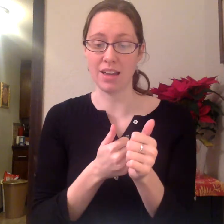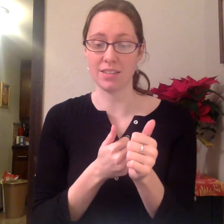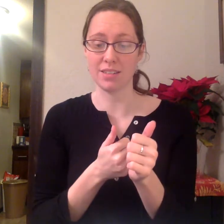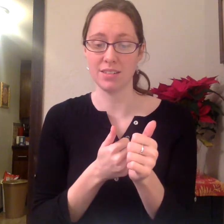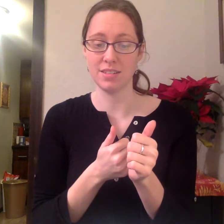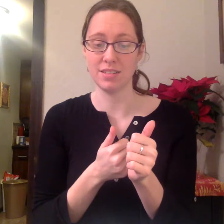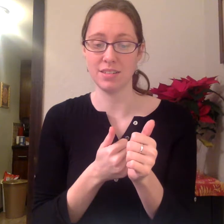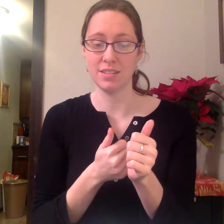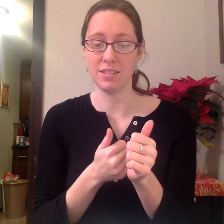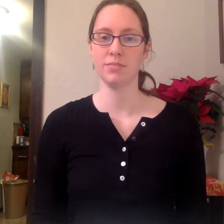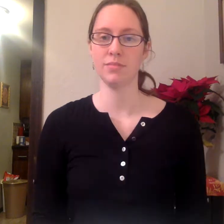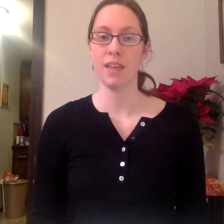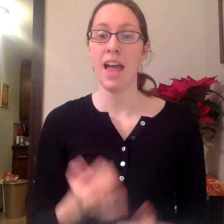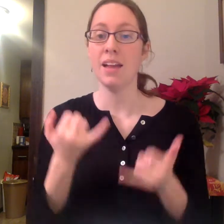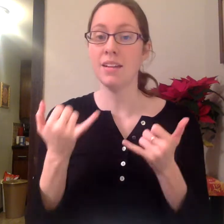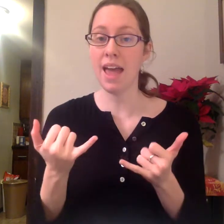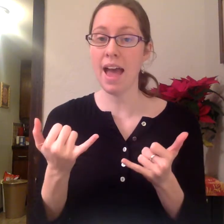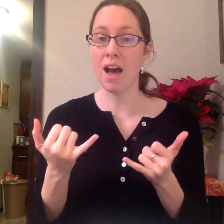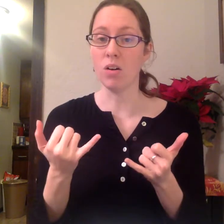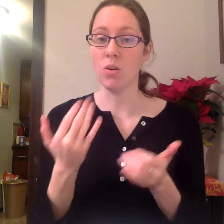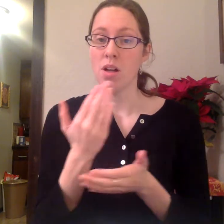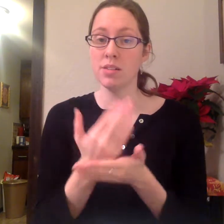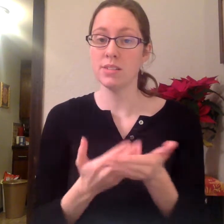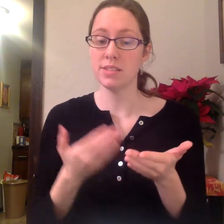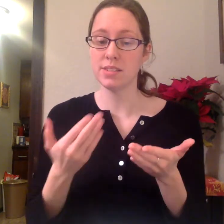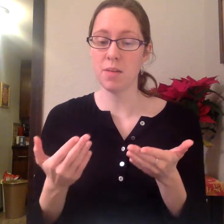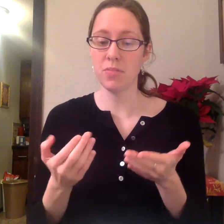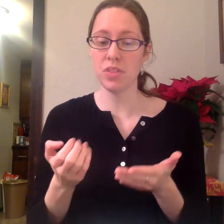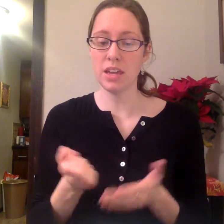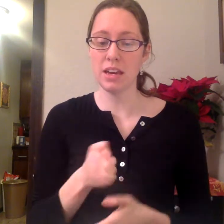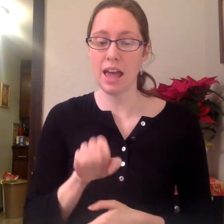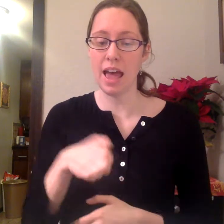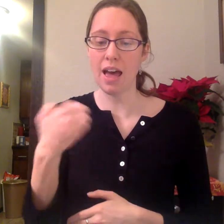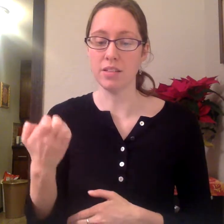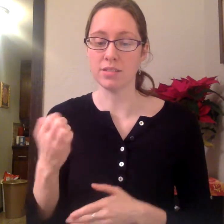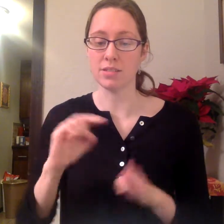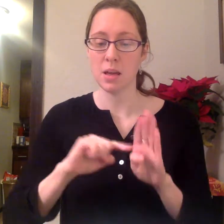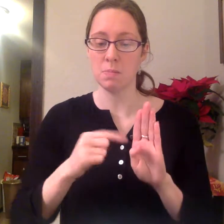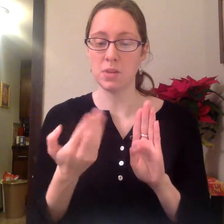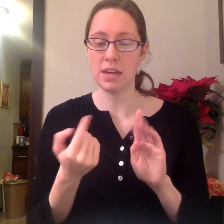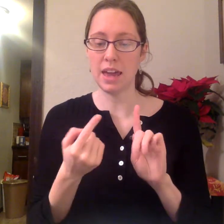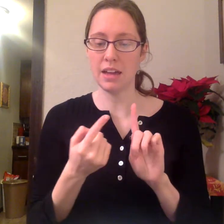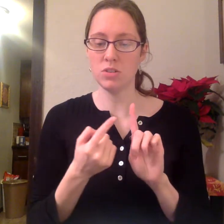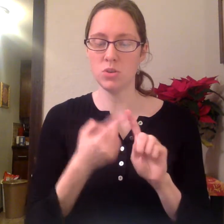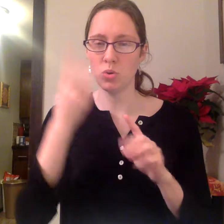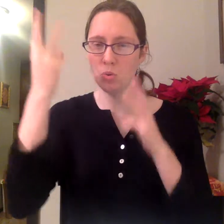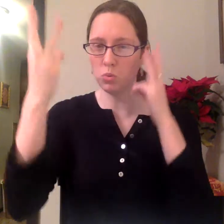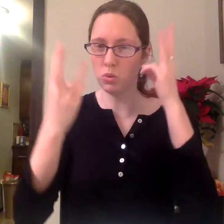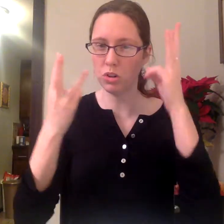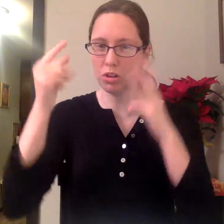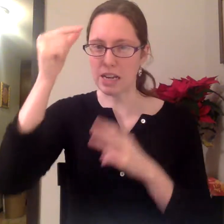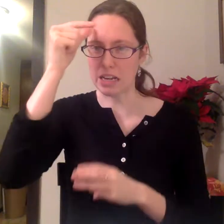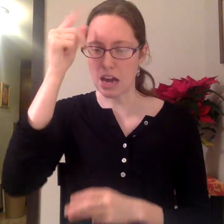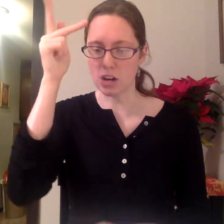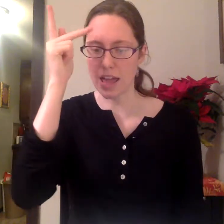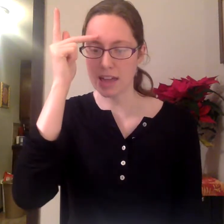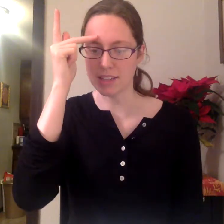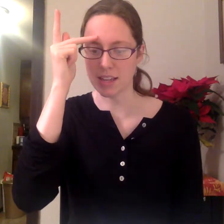Now, something else began to worry Gunnar Kaysen.